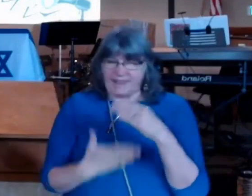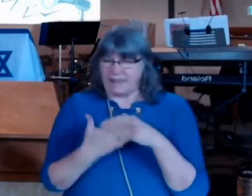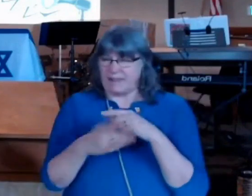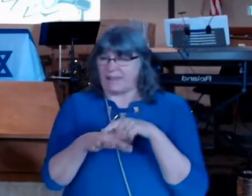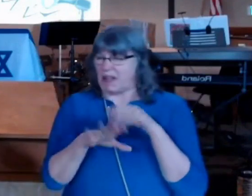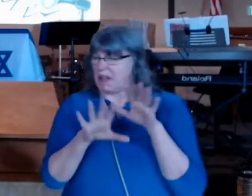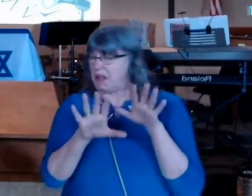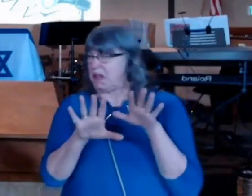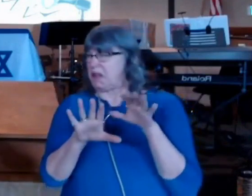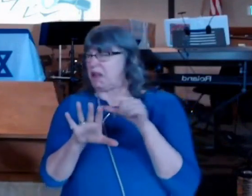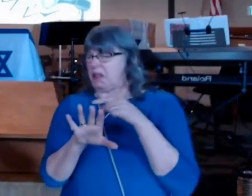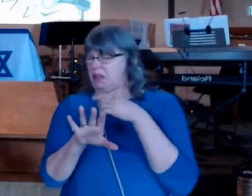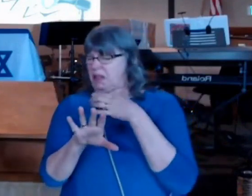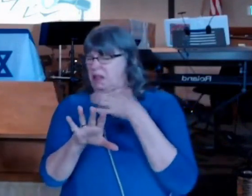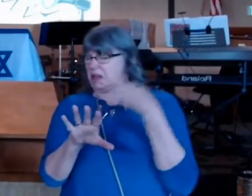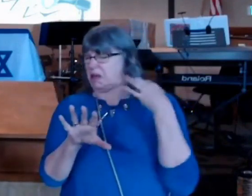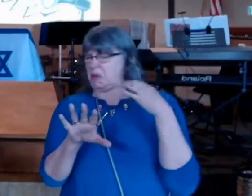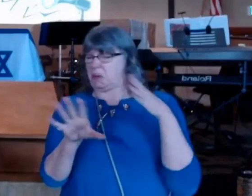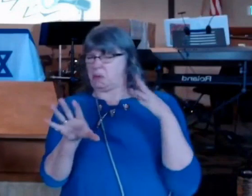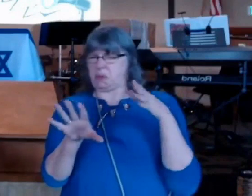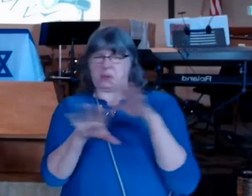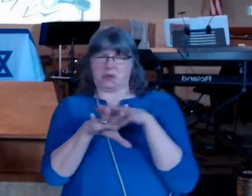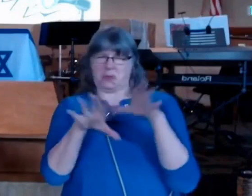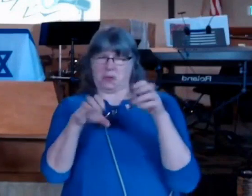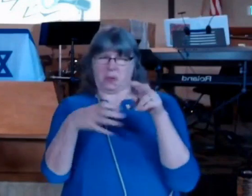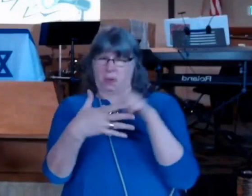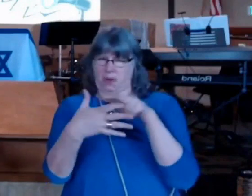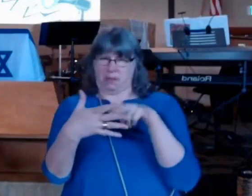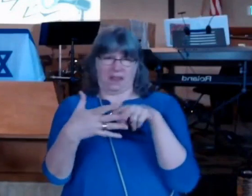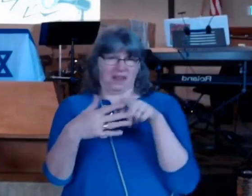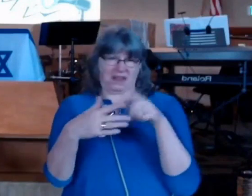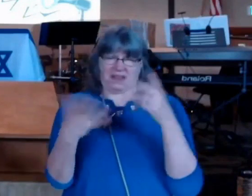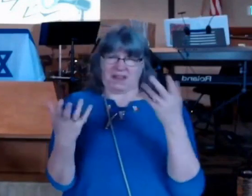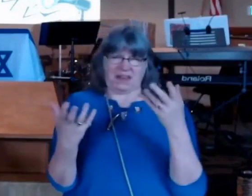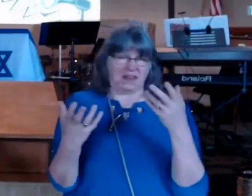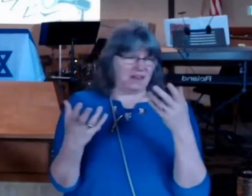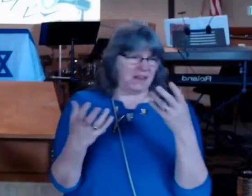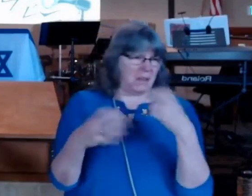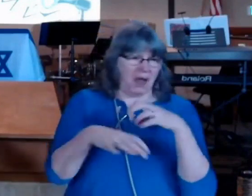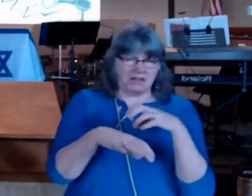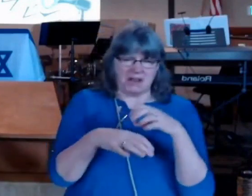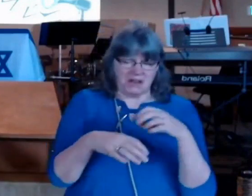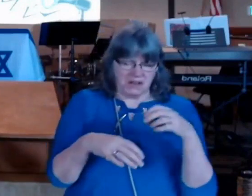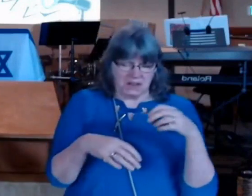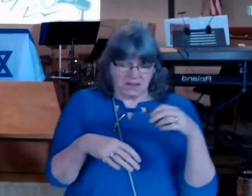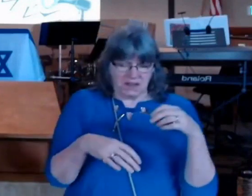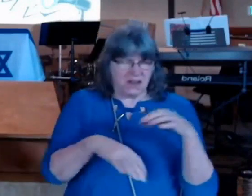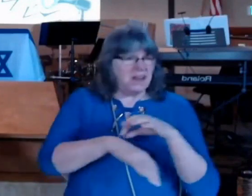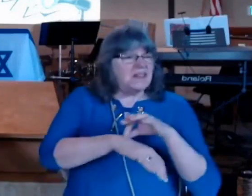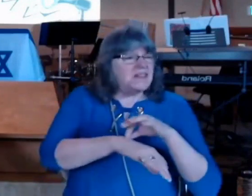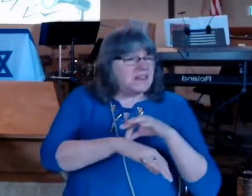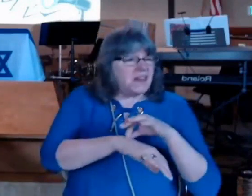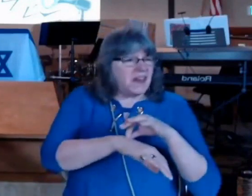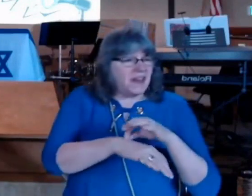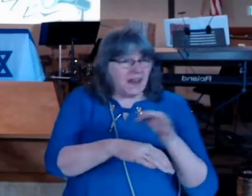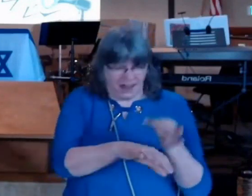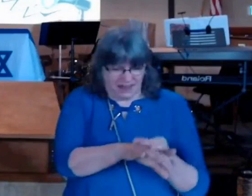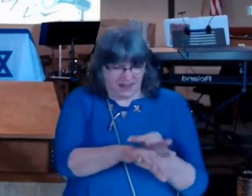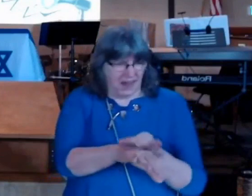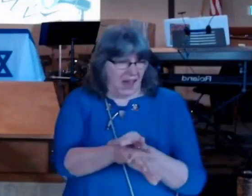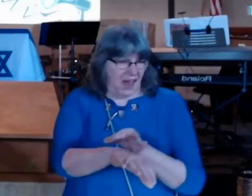we feel gosh, do I have to read about these graphic details of scabs and